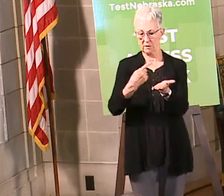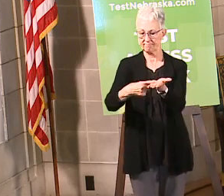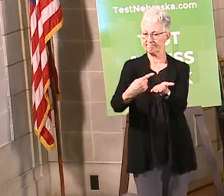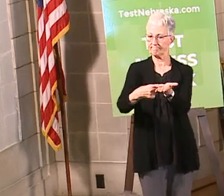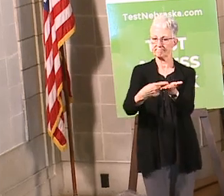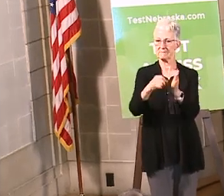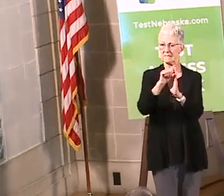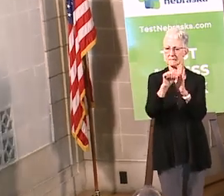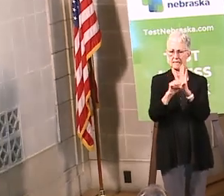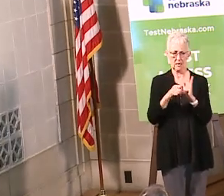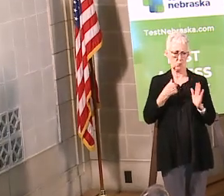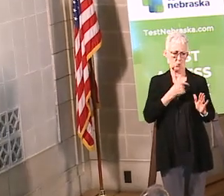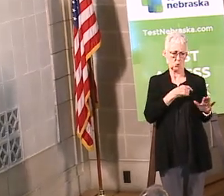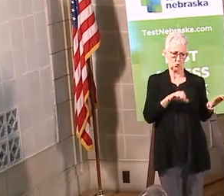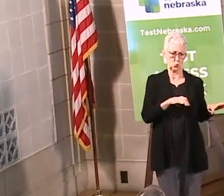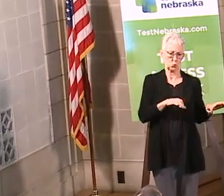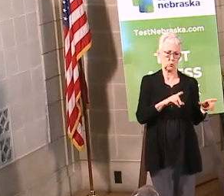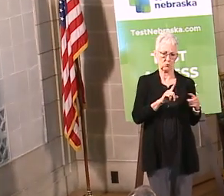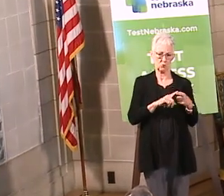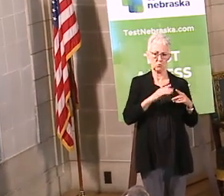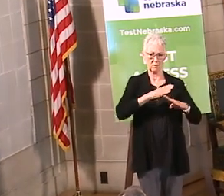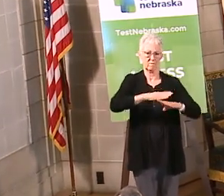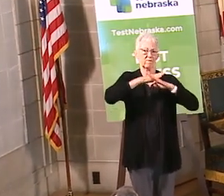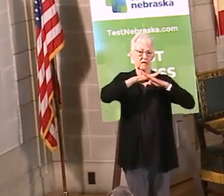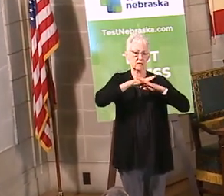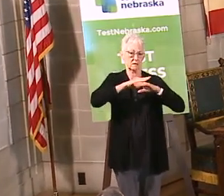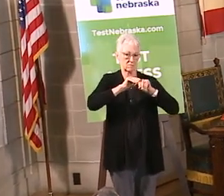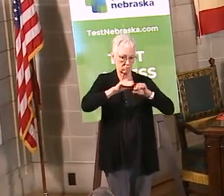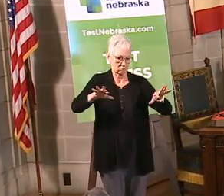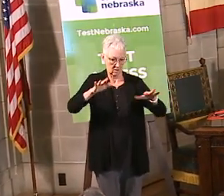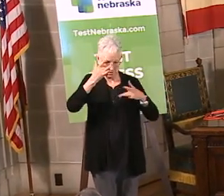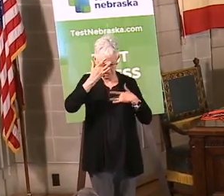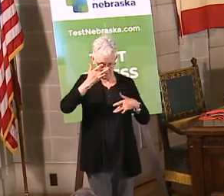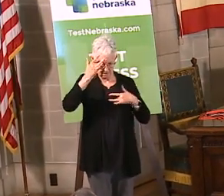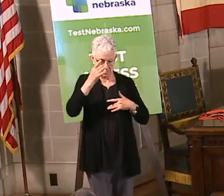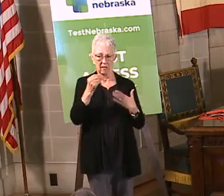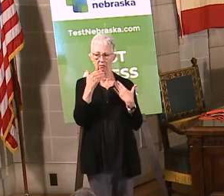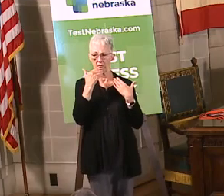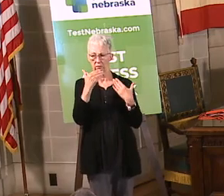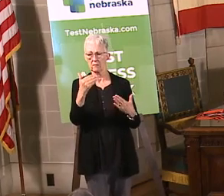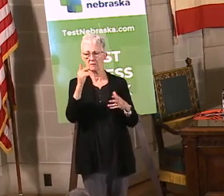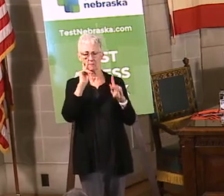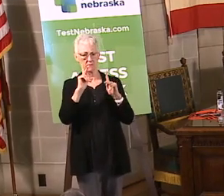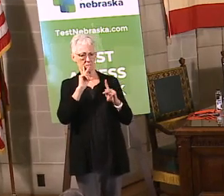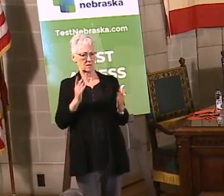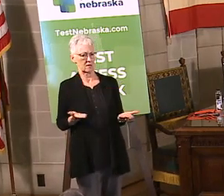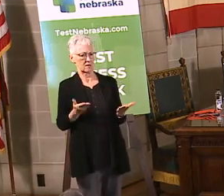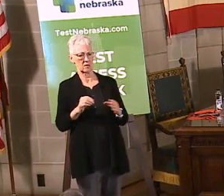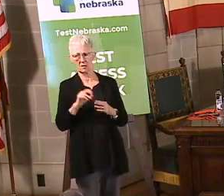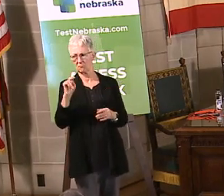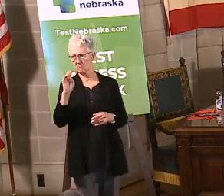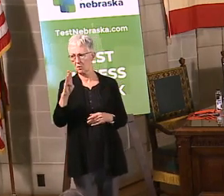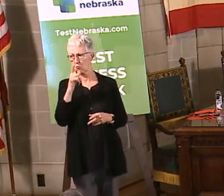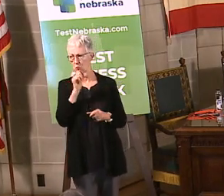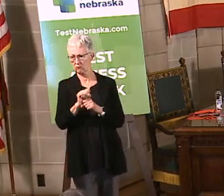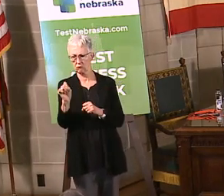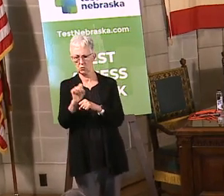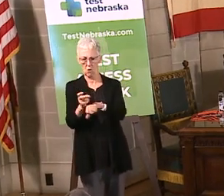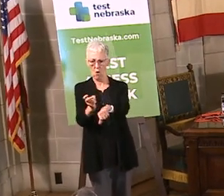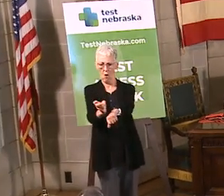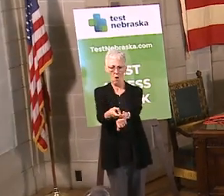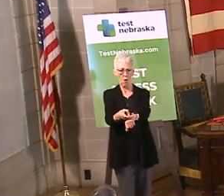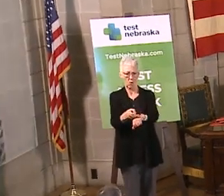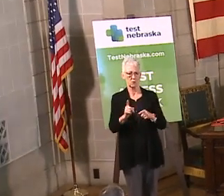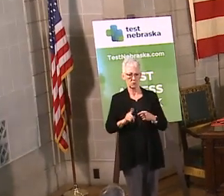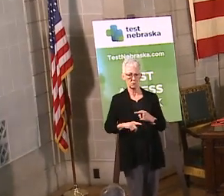state is doing to slow the spread of coronavirus here in nebraska i want to thank again all the nebraskans who are working so hard to be able to you know make